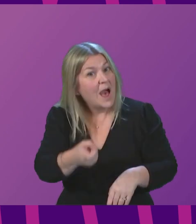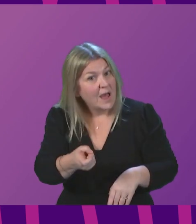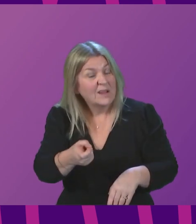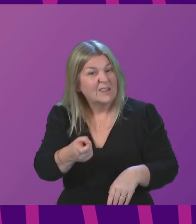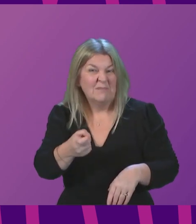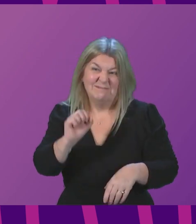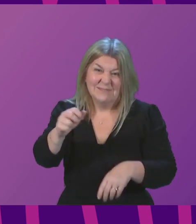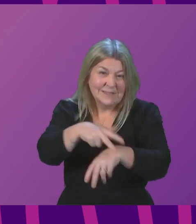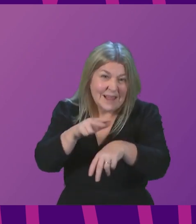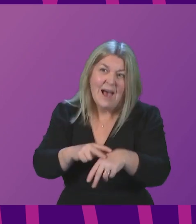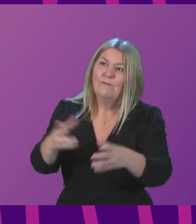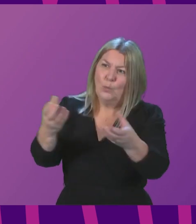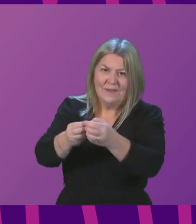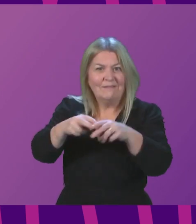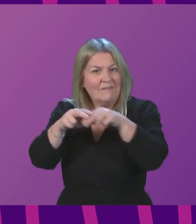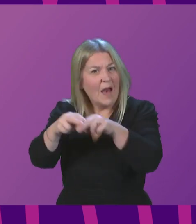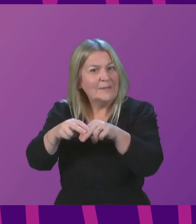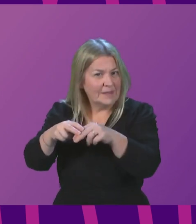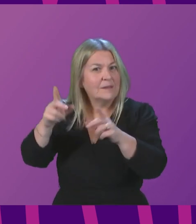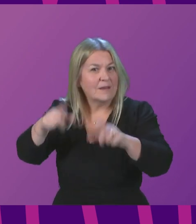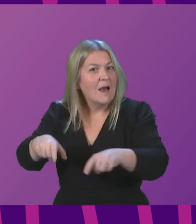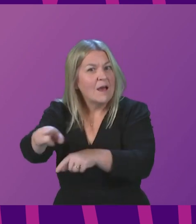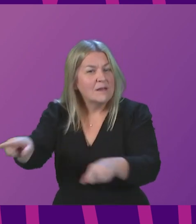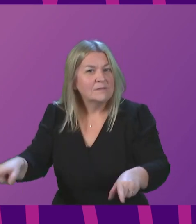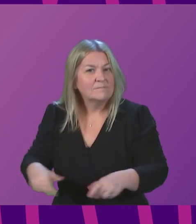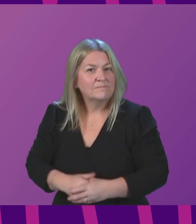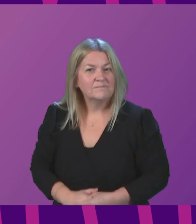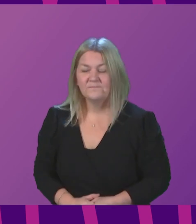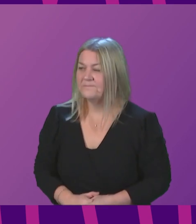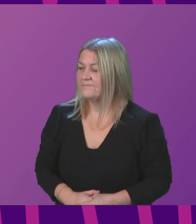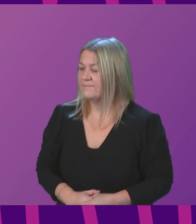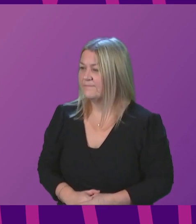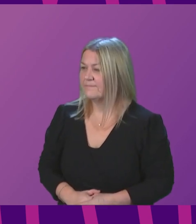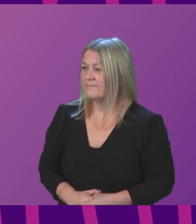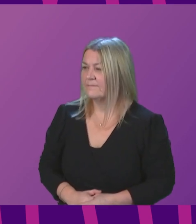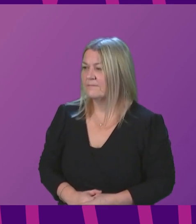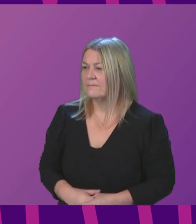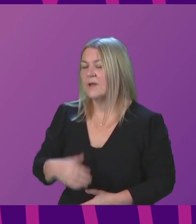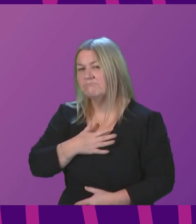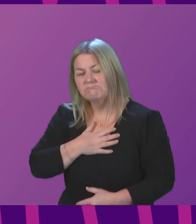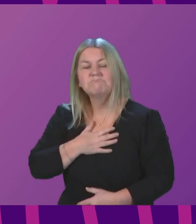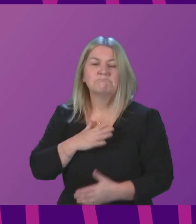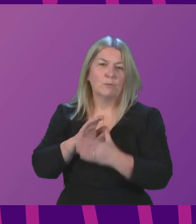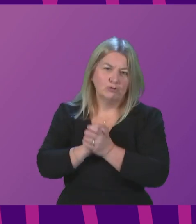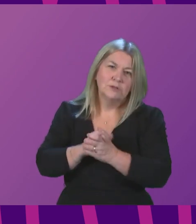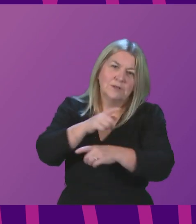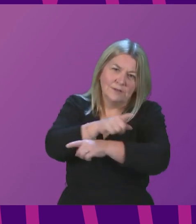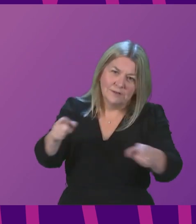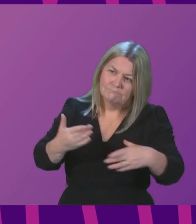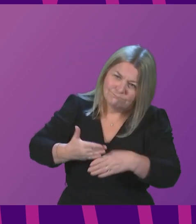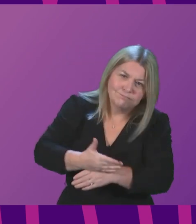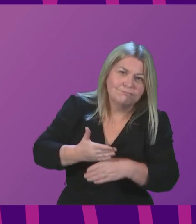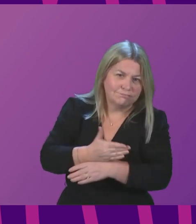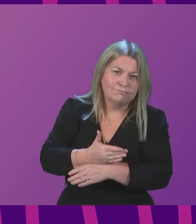Minister. Can I say, firstly, I wholeheartedly appreciate the efforts of retail workers who have worked tirelessly throughout the pandemic.